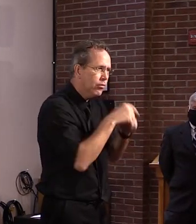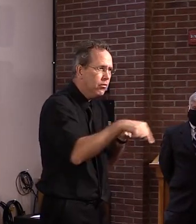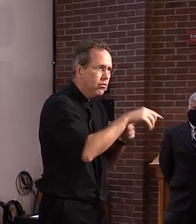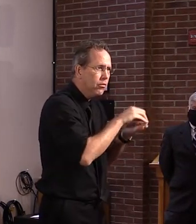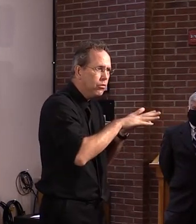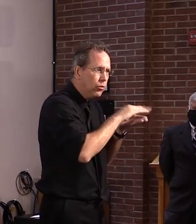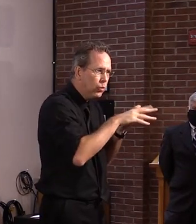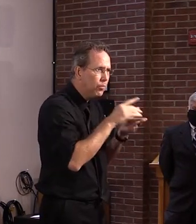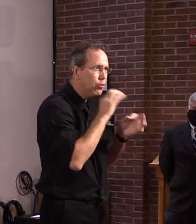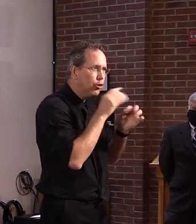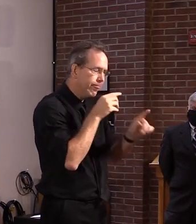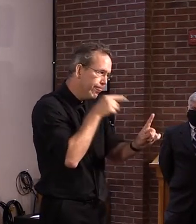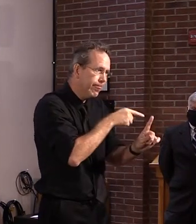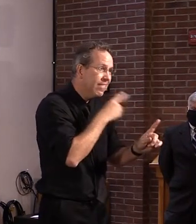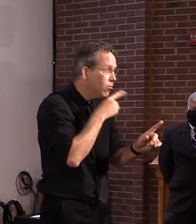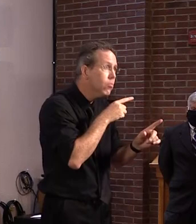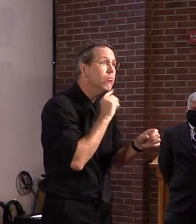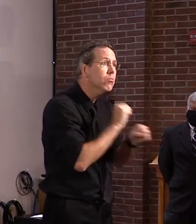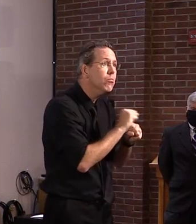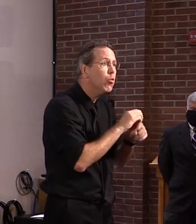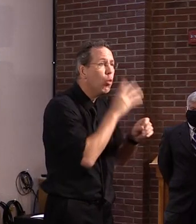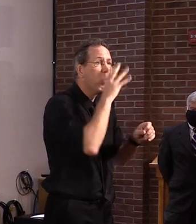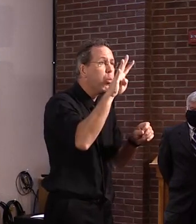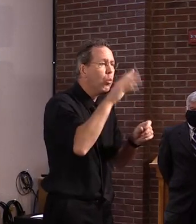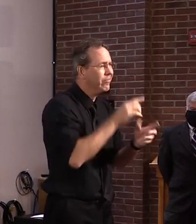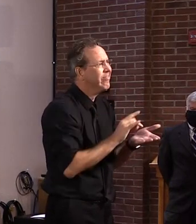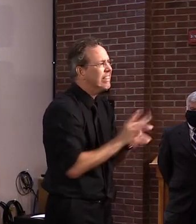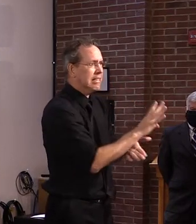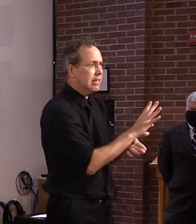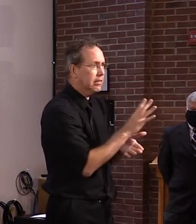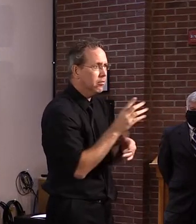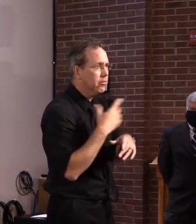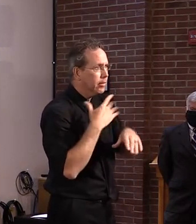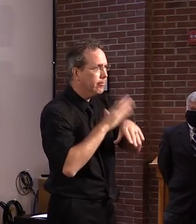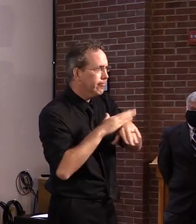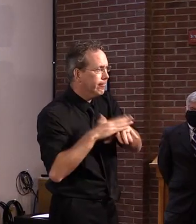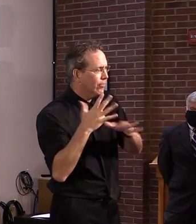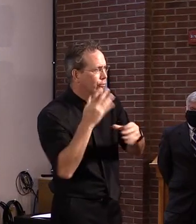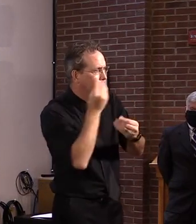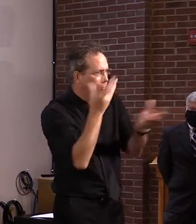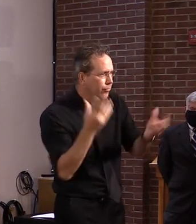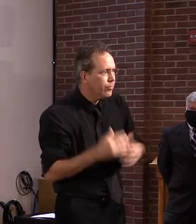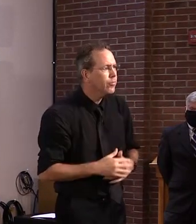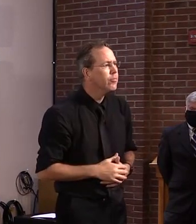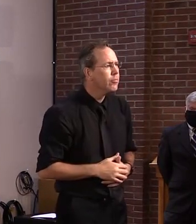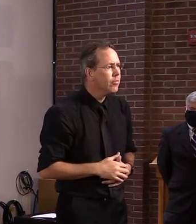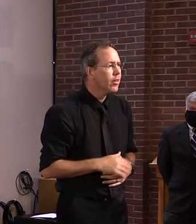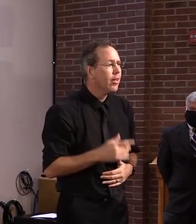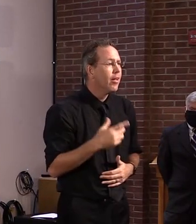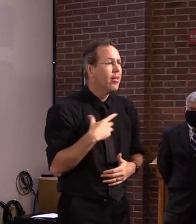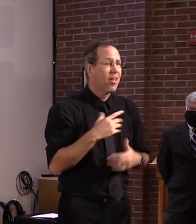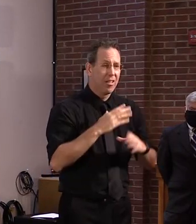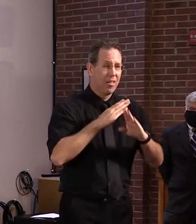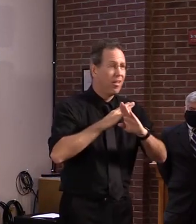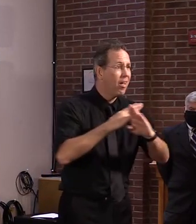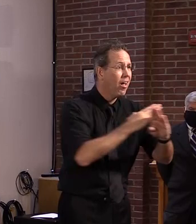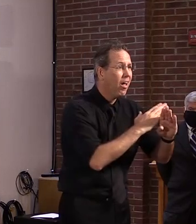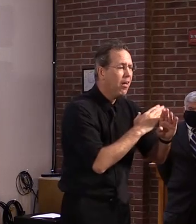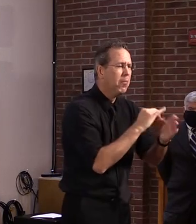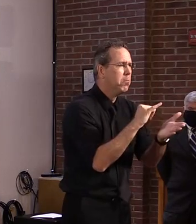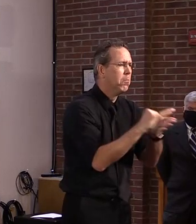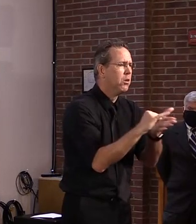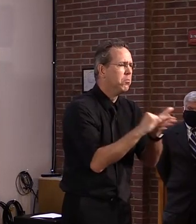it's still preventable from my standpoint. Um, but, uh, but I would not be surprised if we don't see, uh, some small